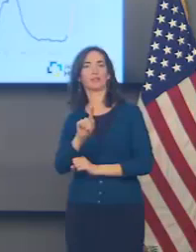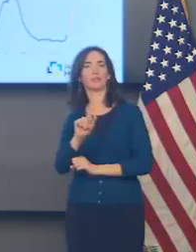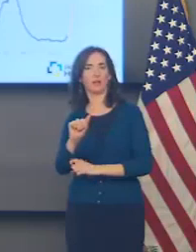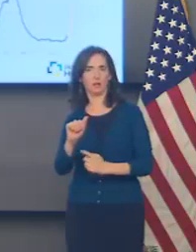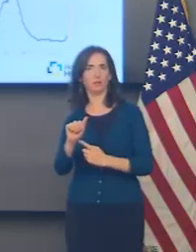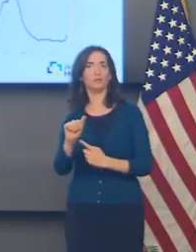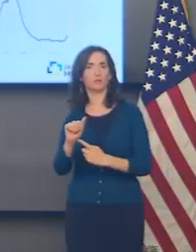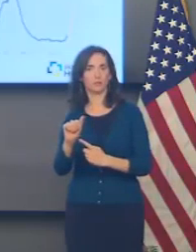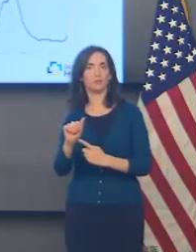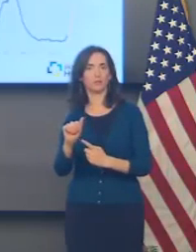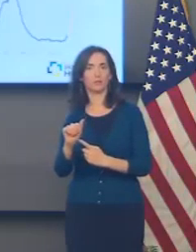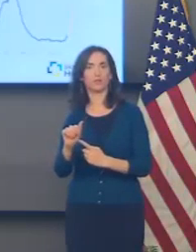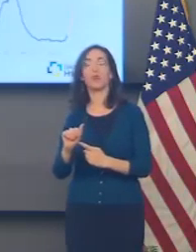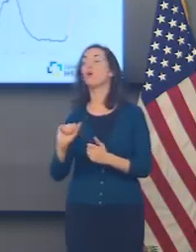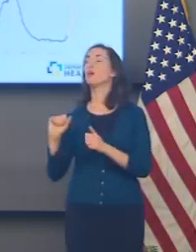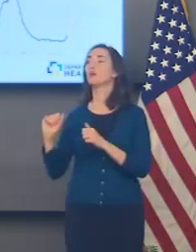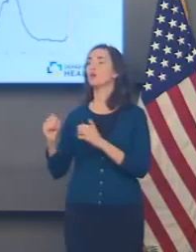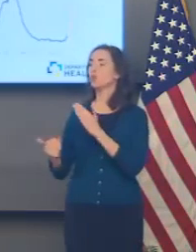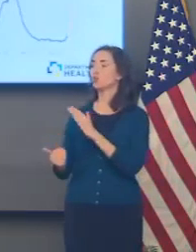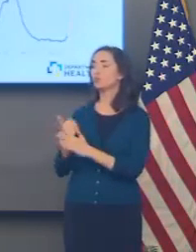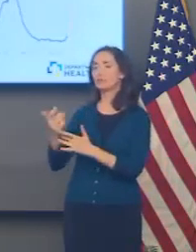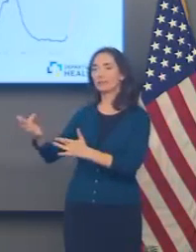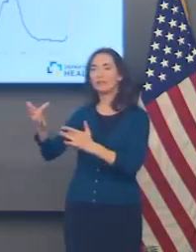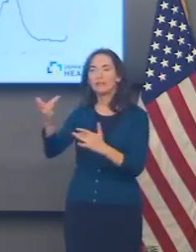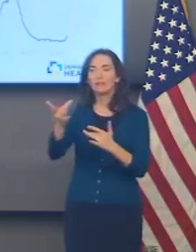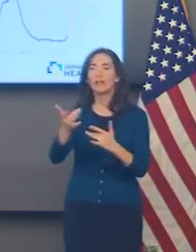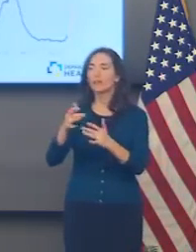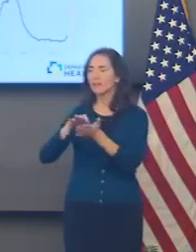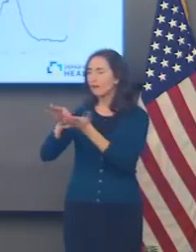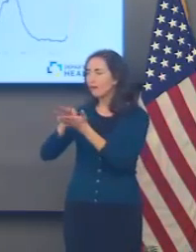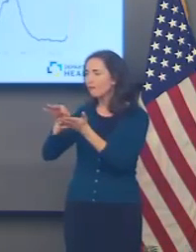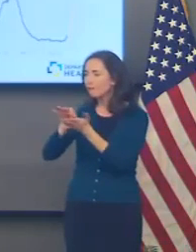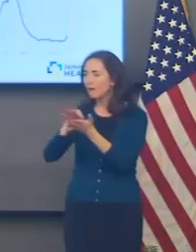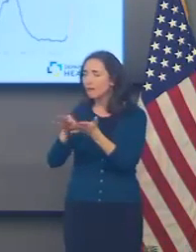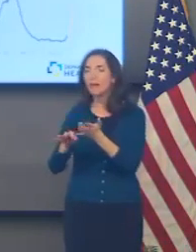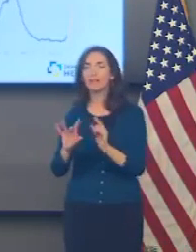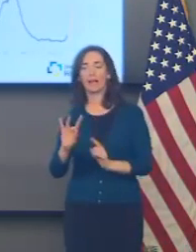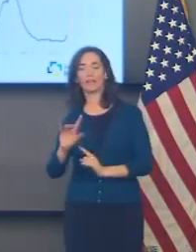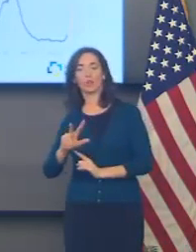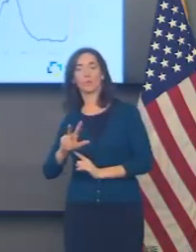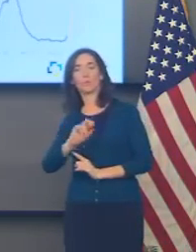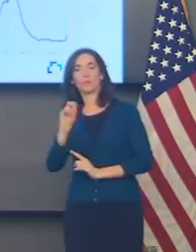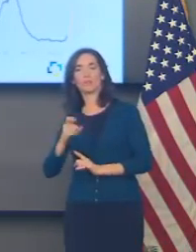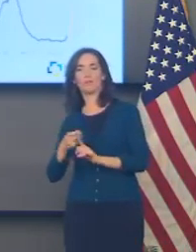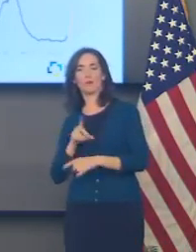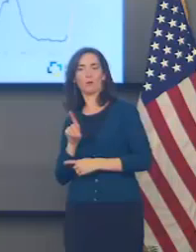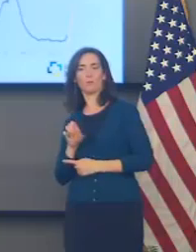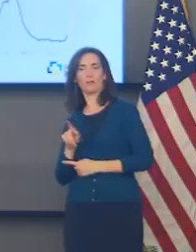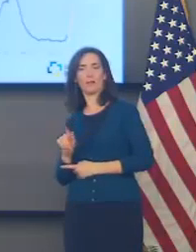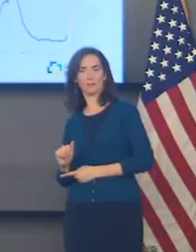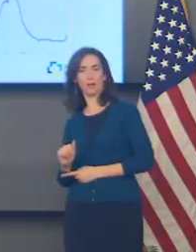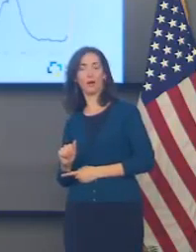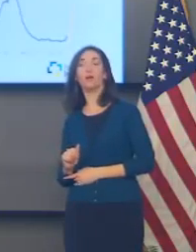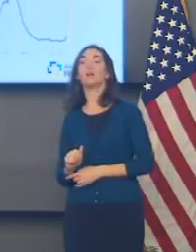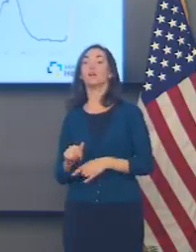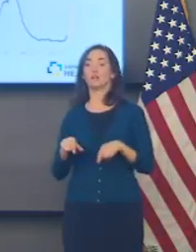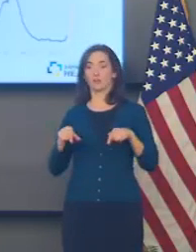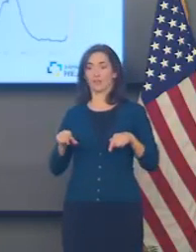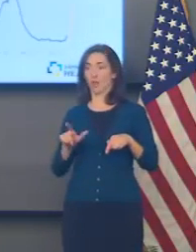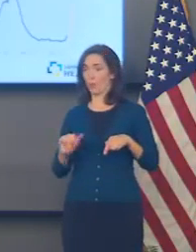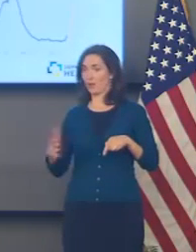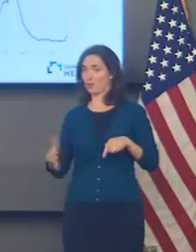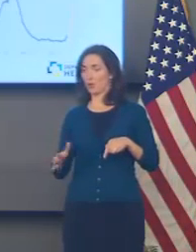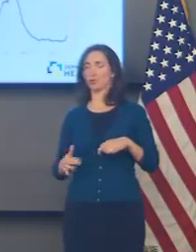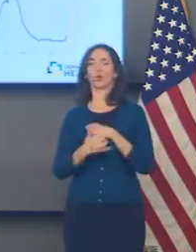percent of all new cases of COVID in Louisiana are Delta. And now the national number is pretty much the same as that.